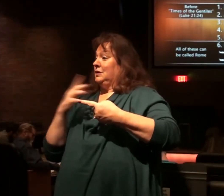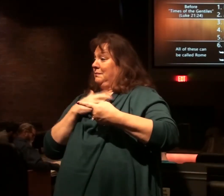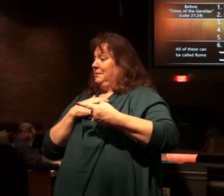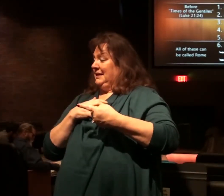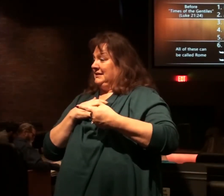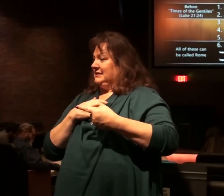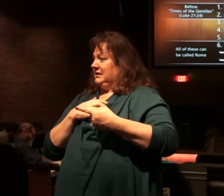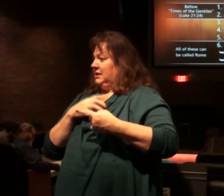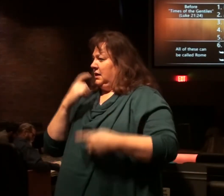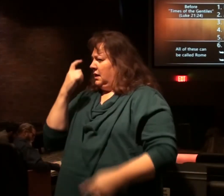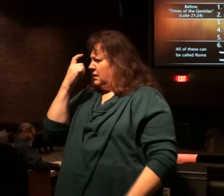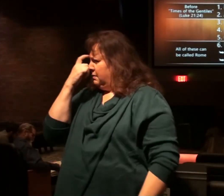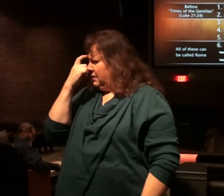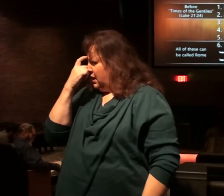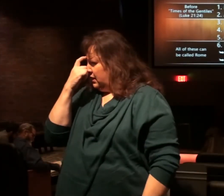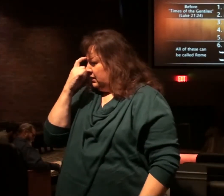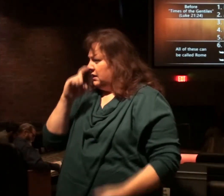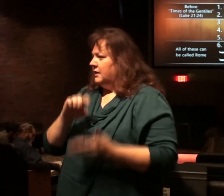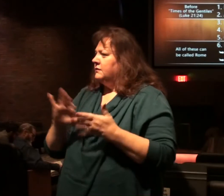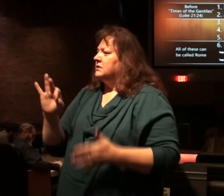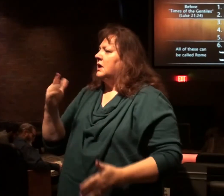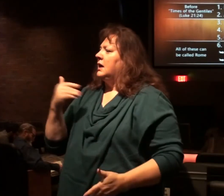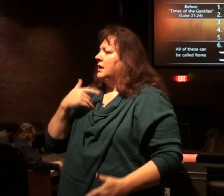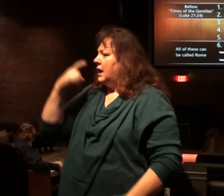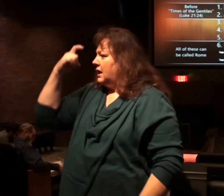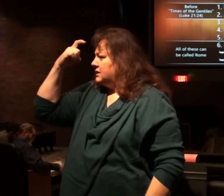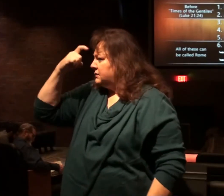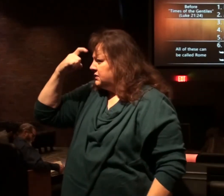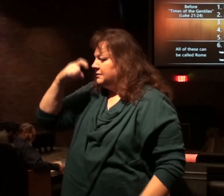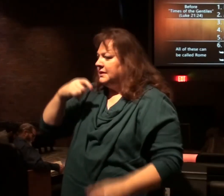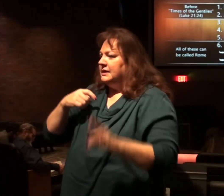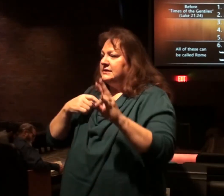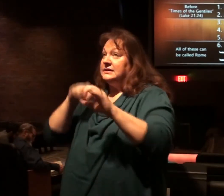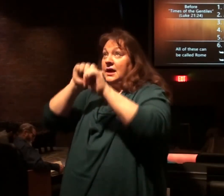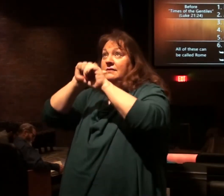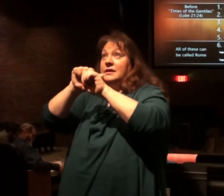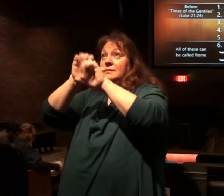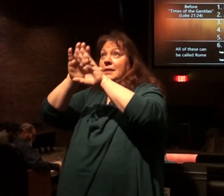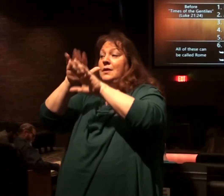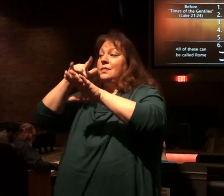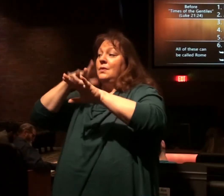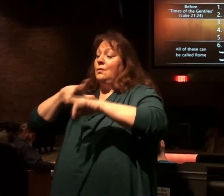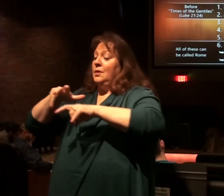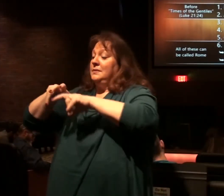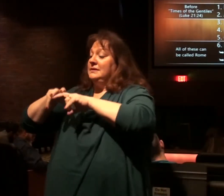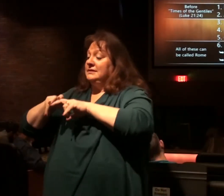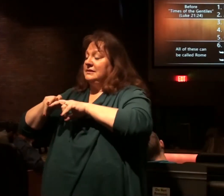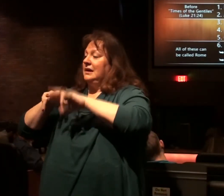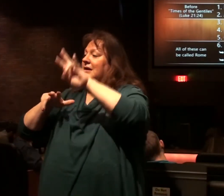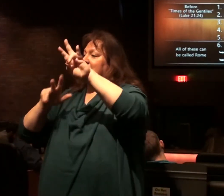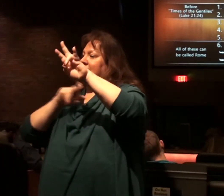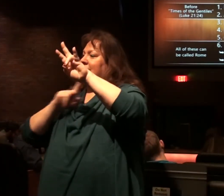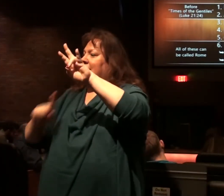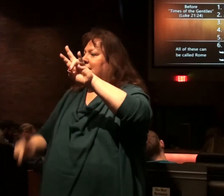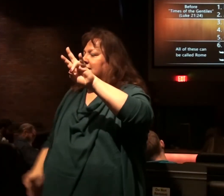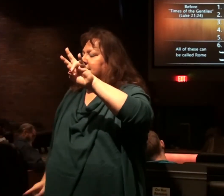Now, here's the mind, verse 9, which has wisdom. The seven heads are seven mountains on which the woman sits and there are seven kings.